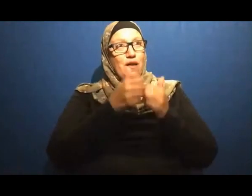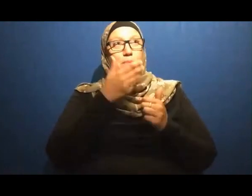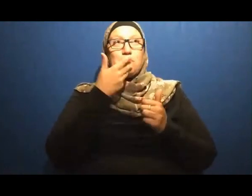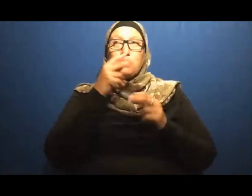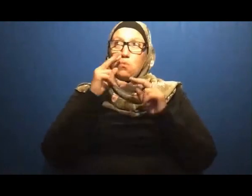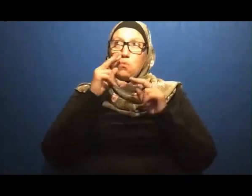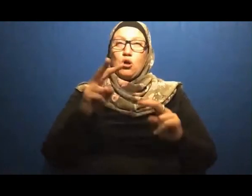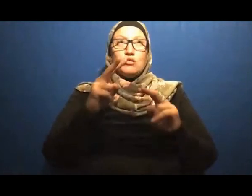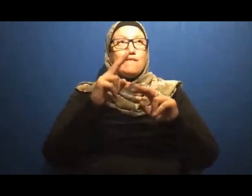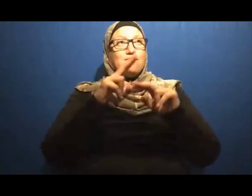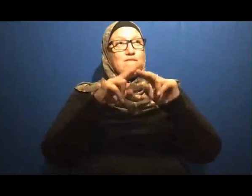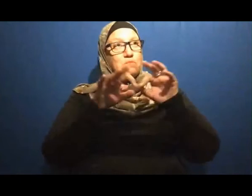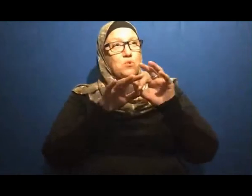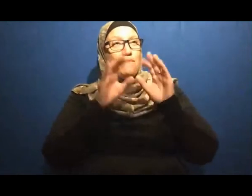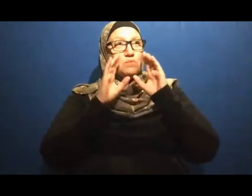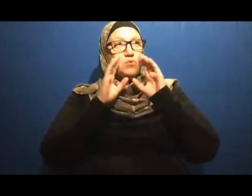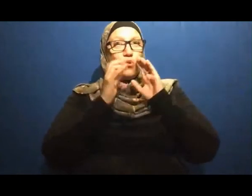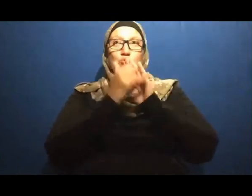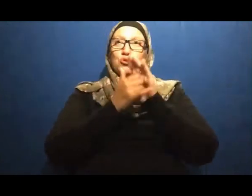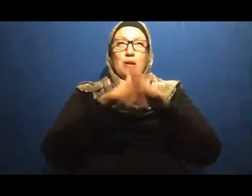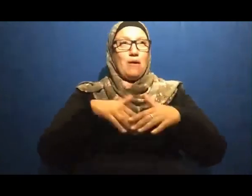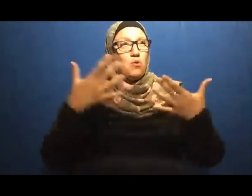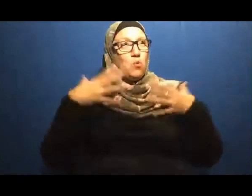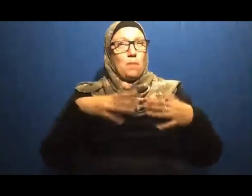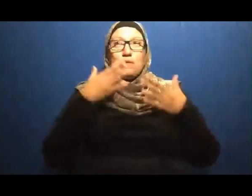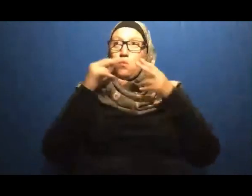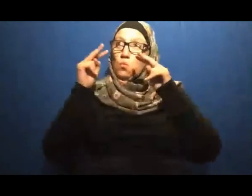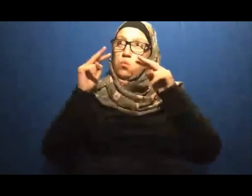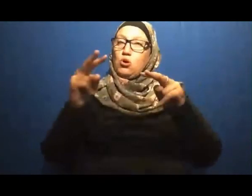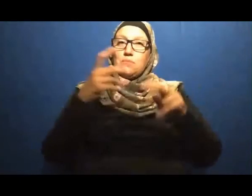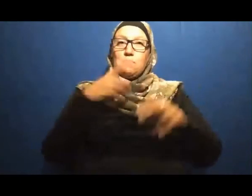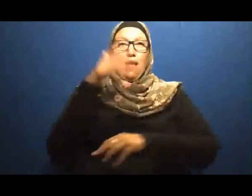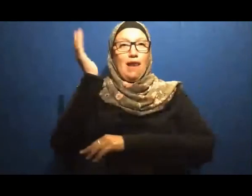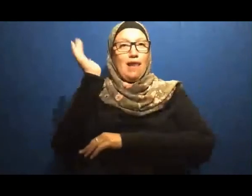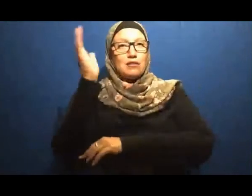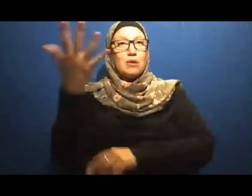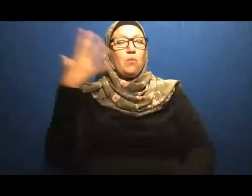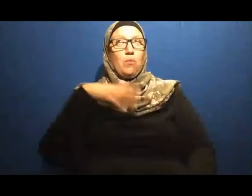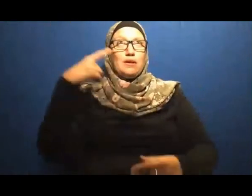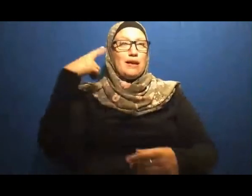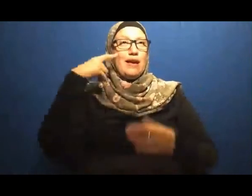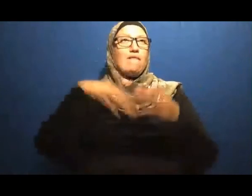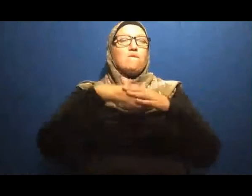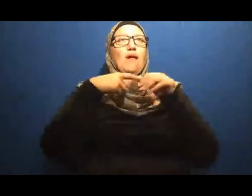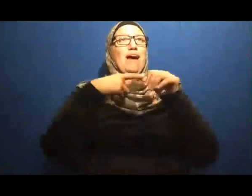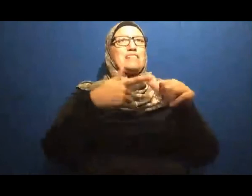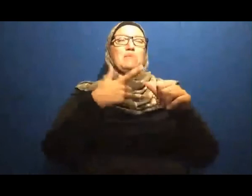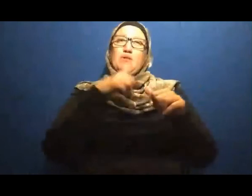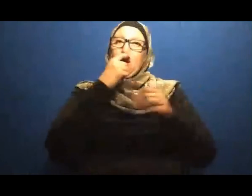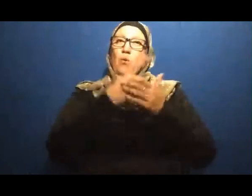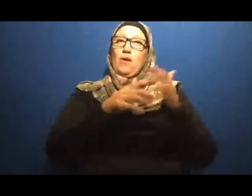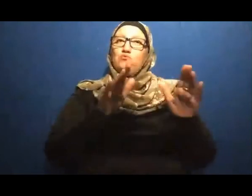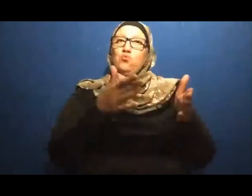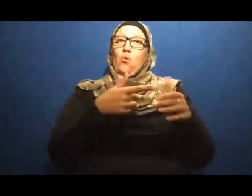possible So that you can see and hear an elaborated answer The argument is the following